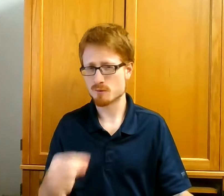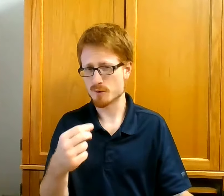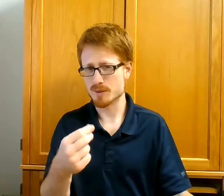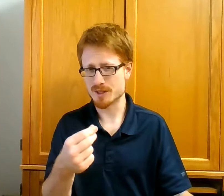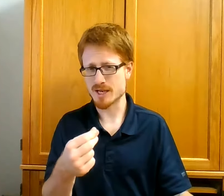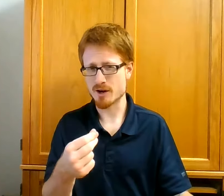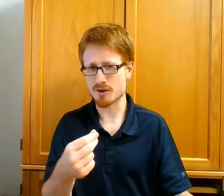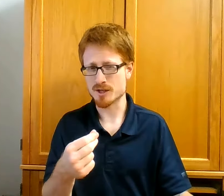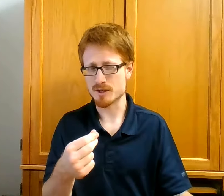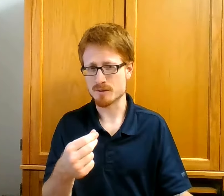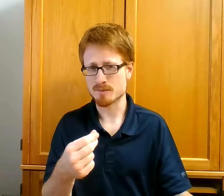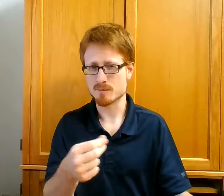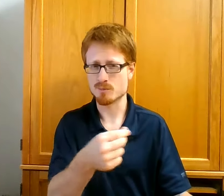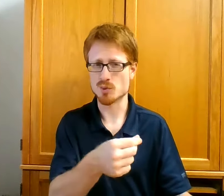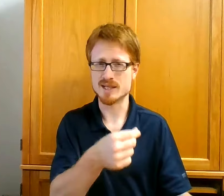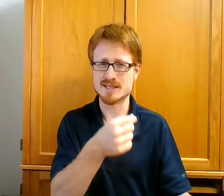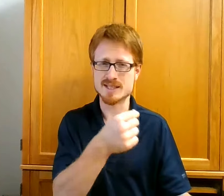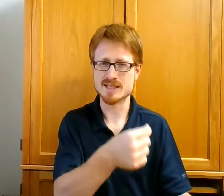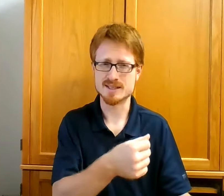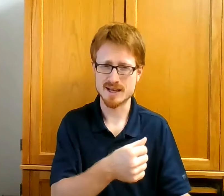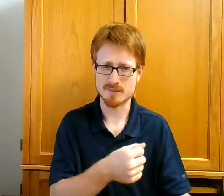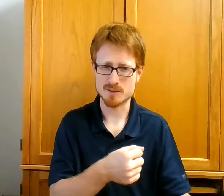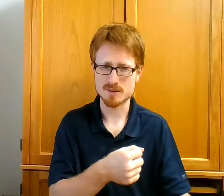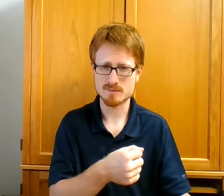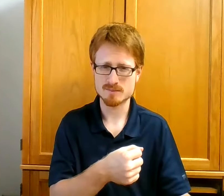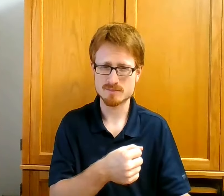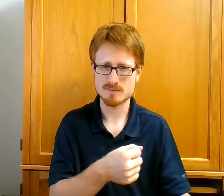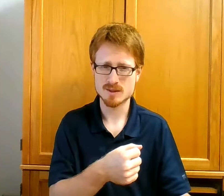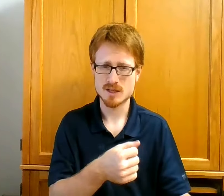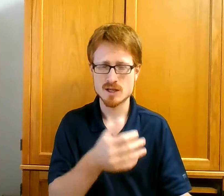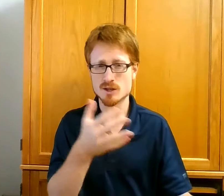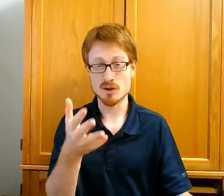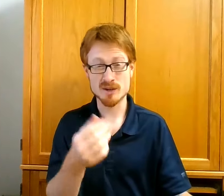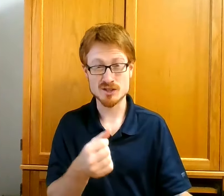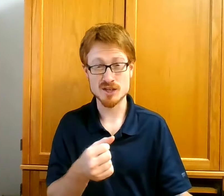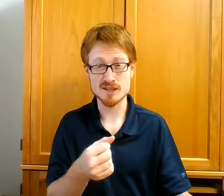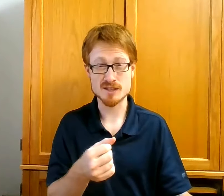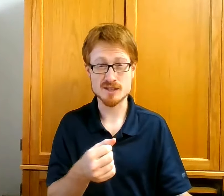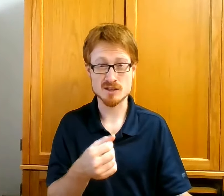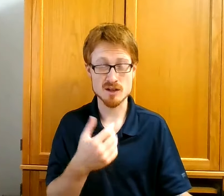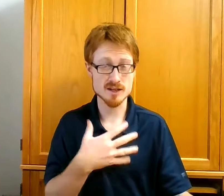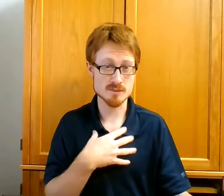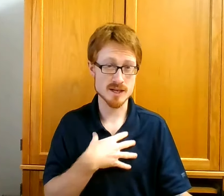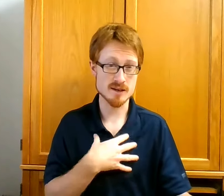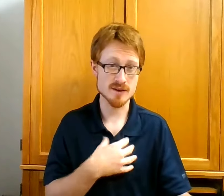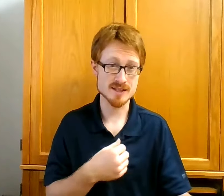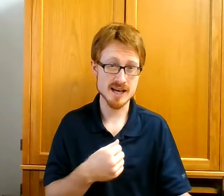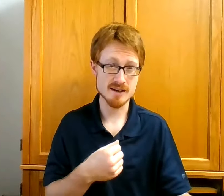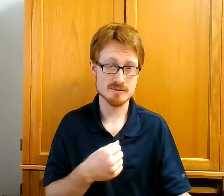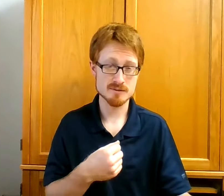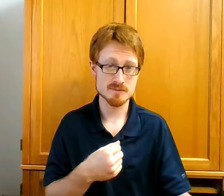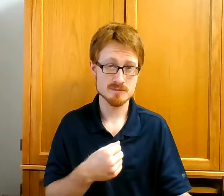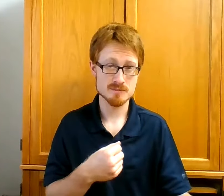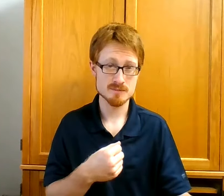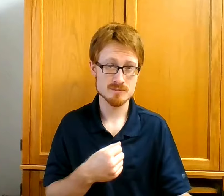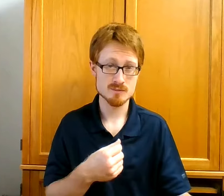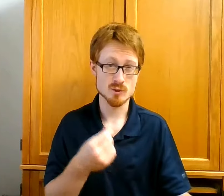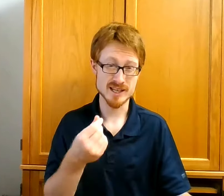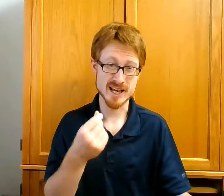familiarity breeds contempt. Knowing Jesus as long as many of us have, we need to